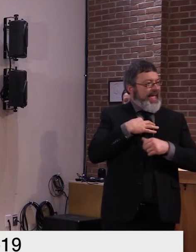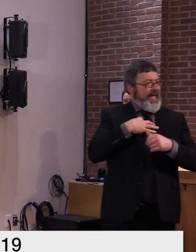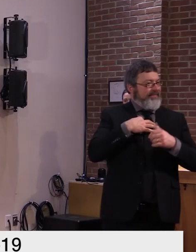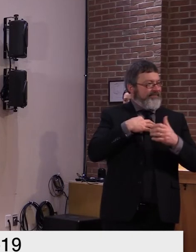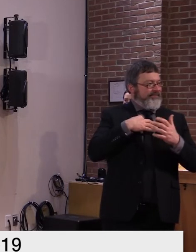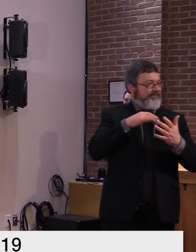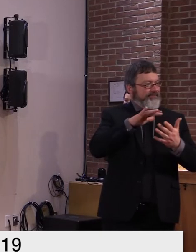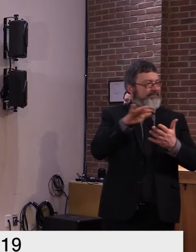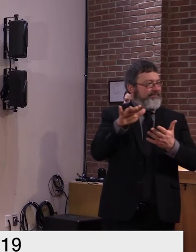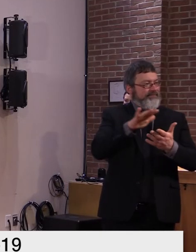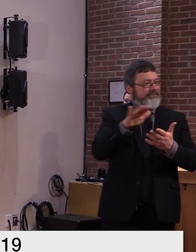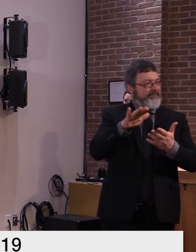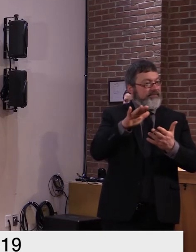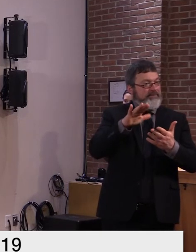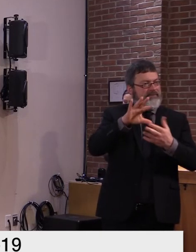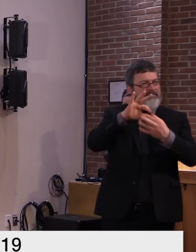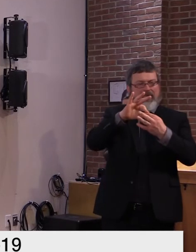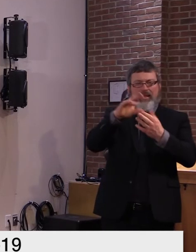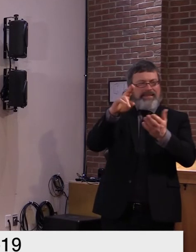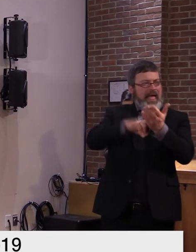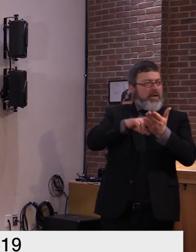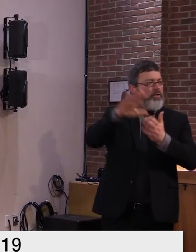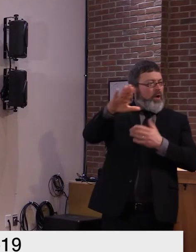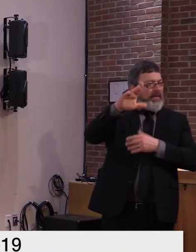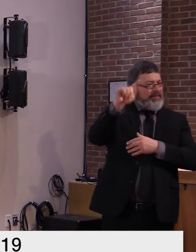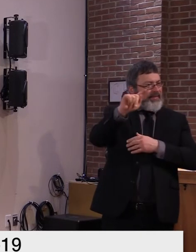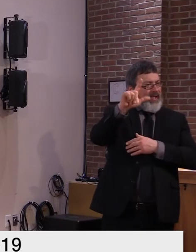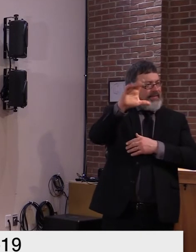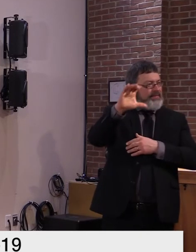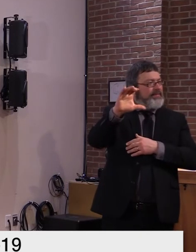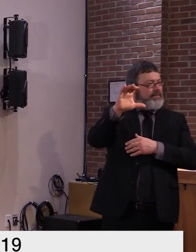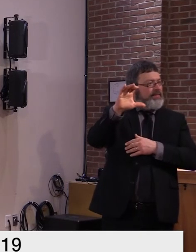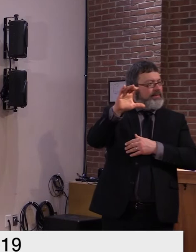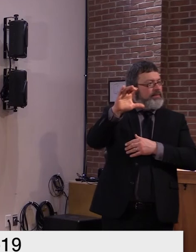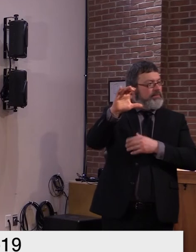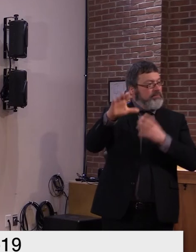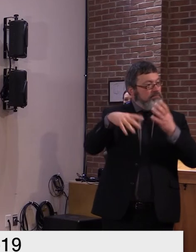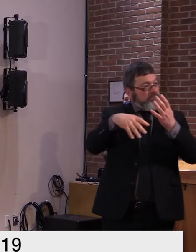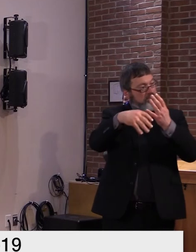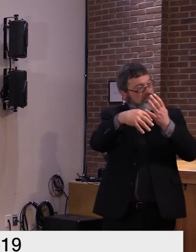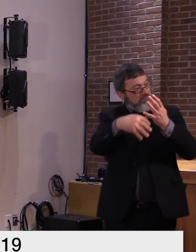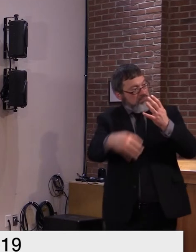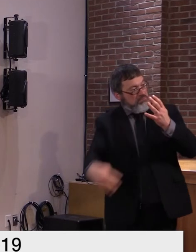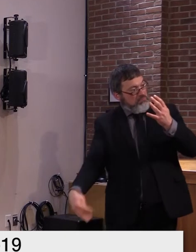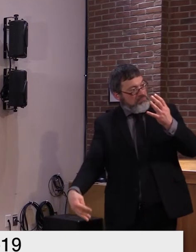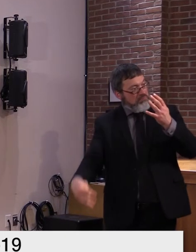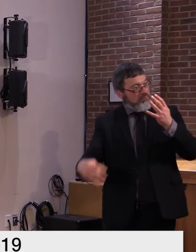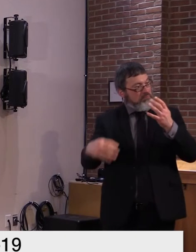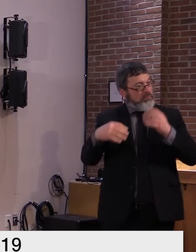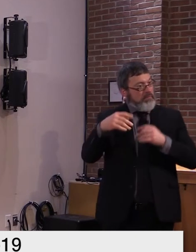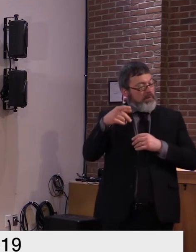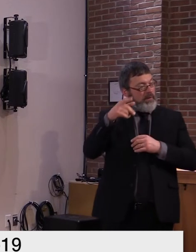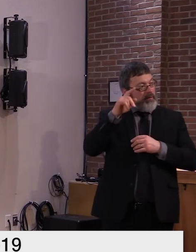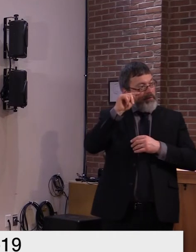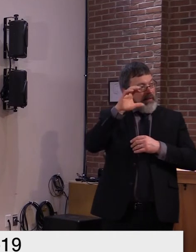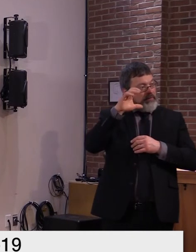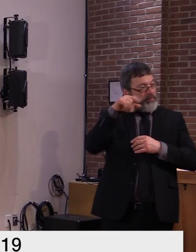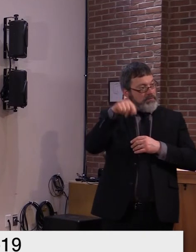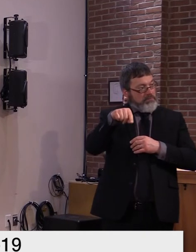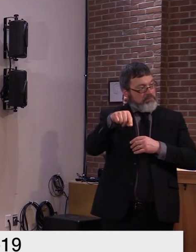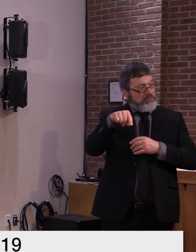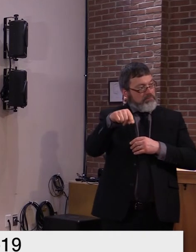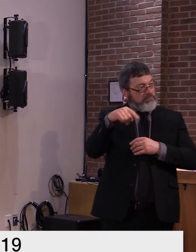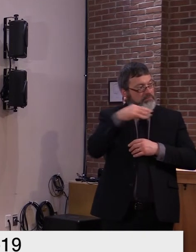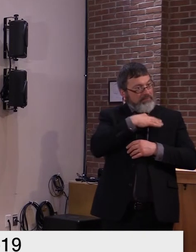does tlc have staffers on hand right now who can activate immediately or are they still